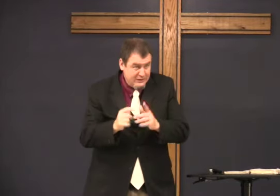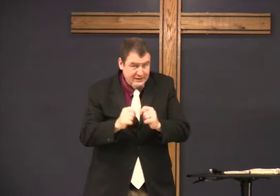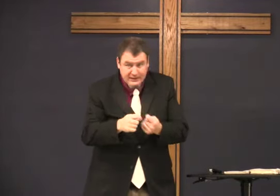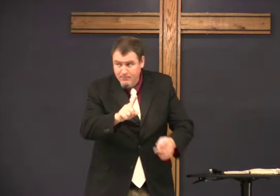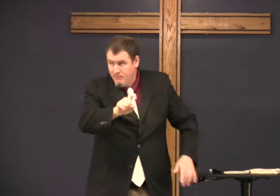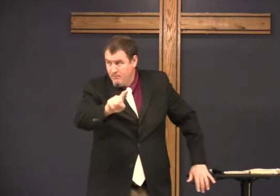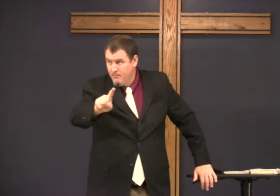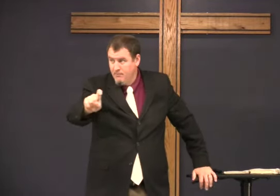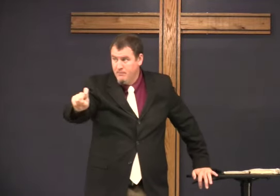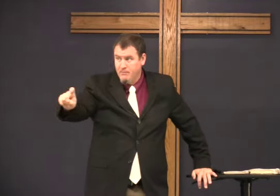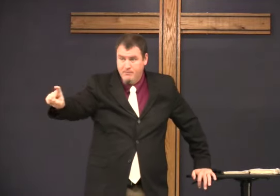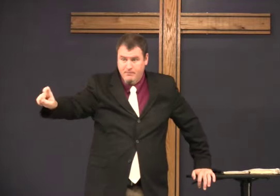Is a good team?